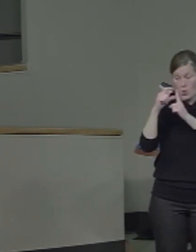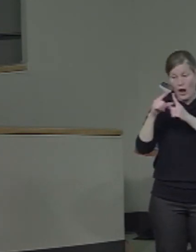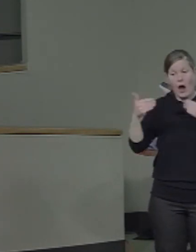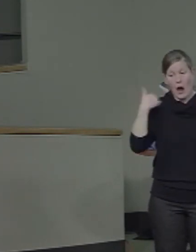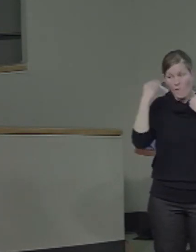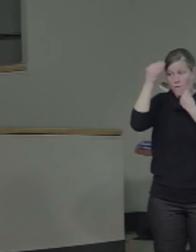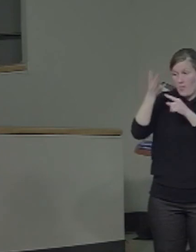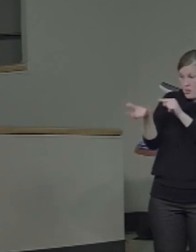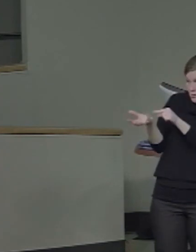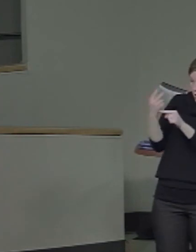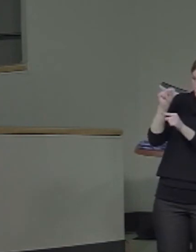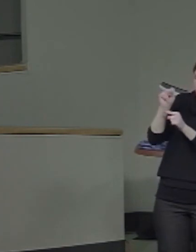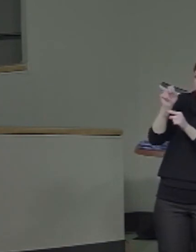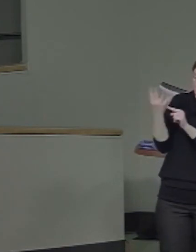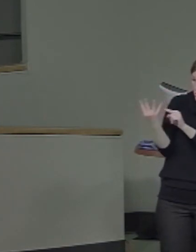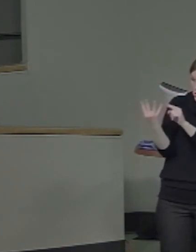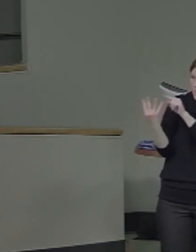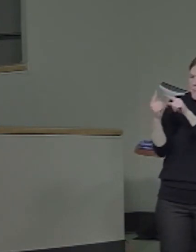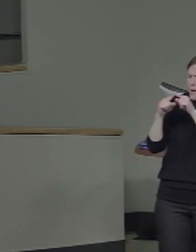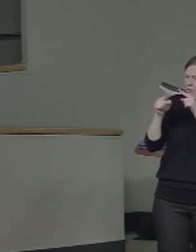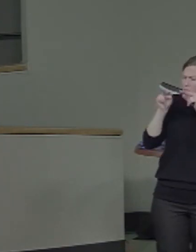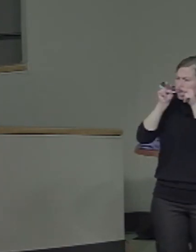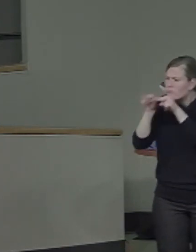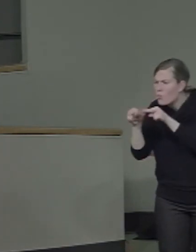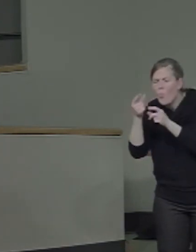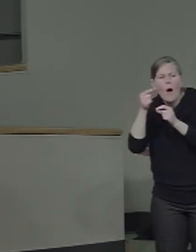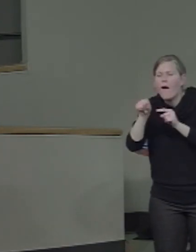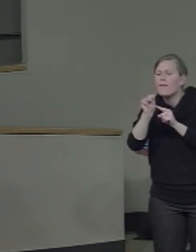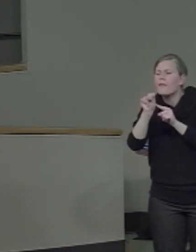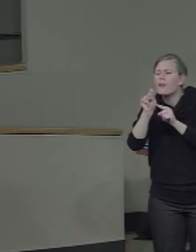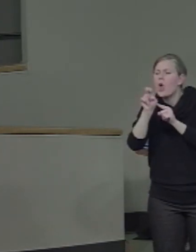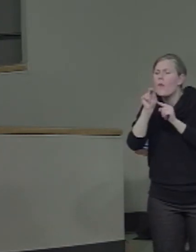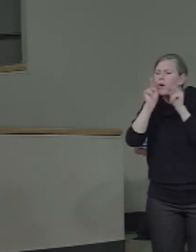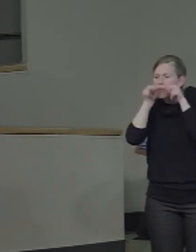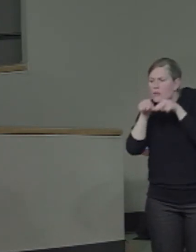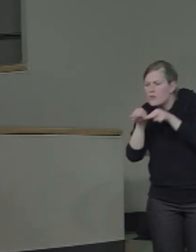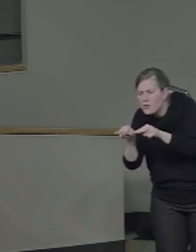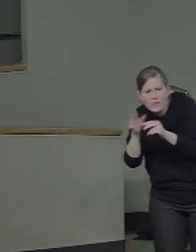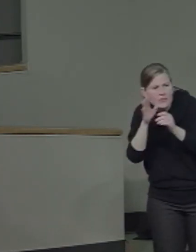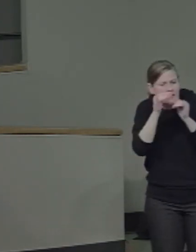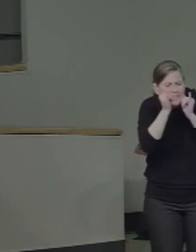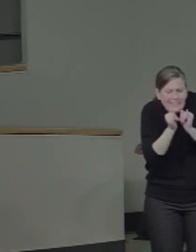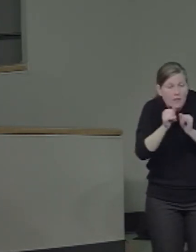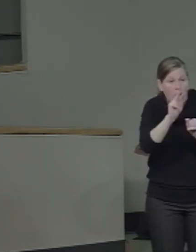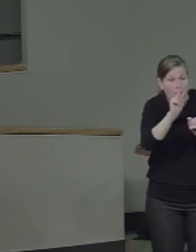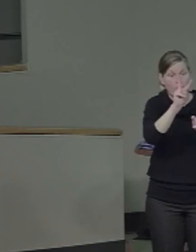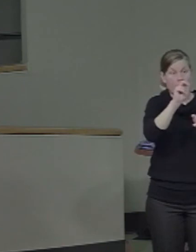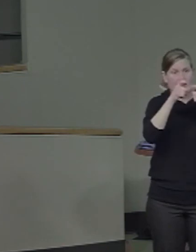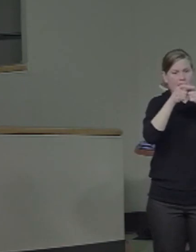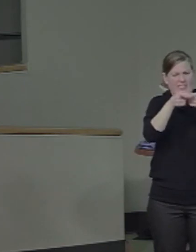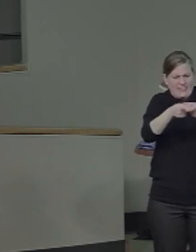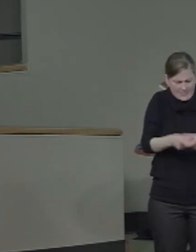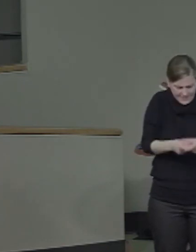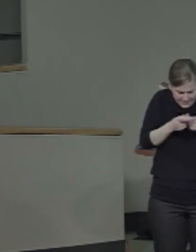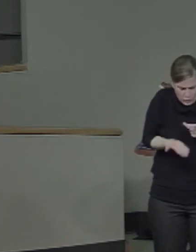at a neuron-by-neuron level, they are only contributing substantially to one domain.